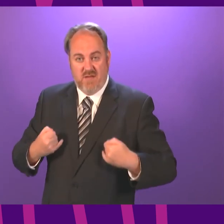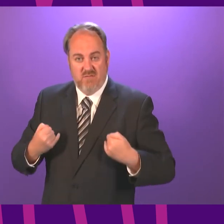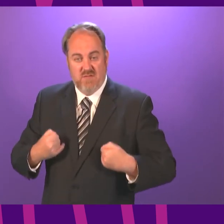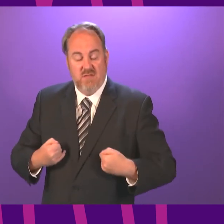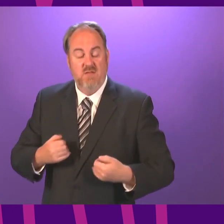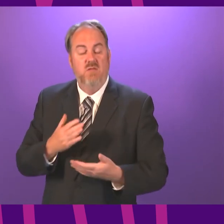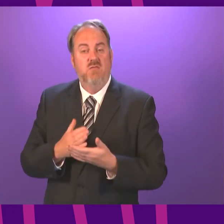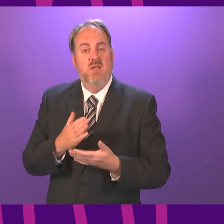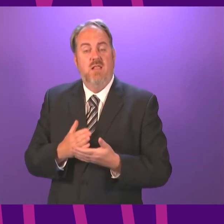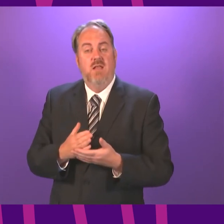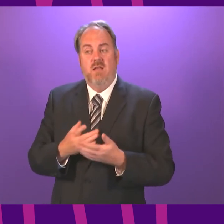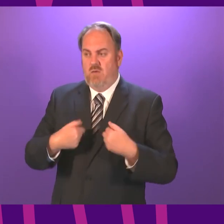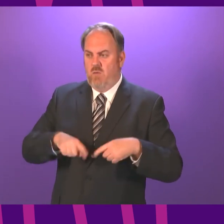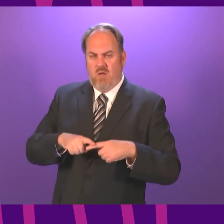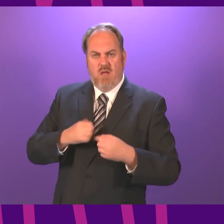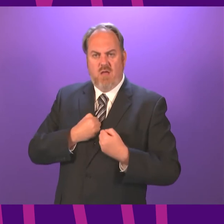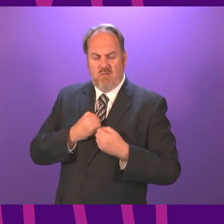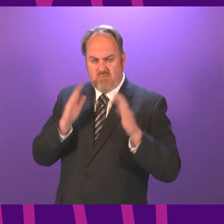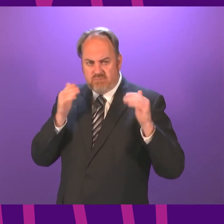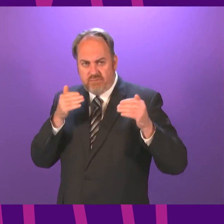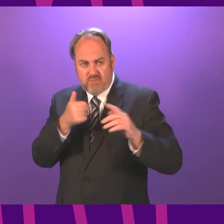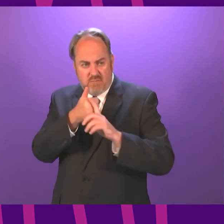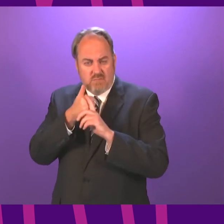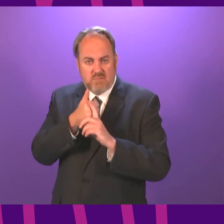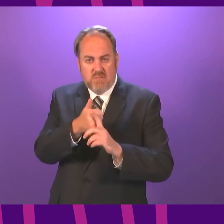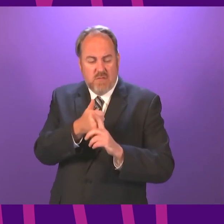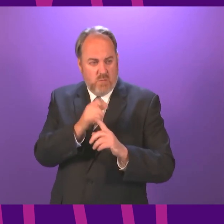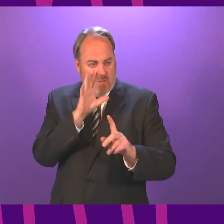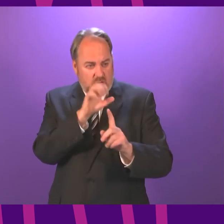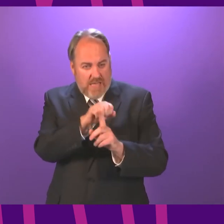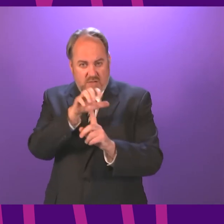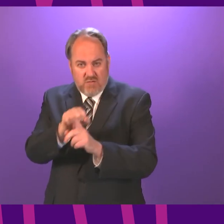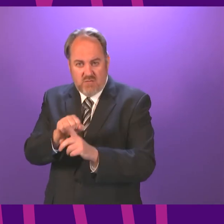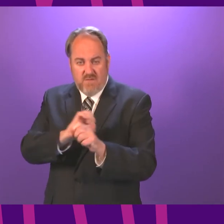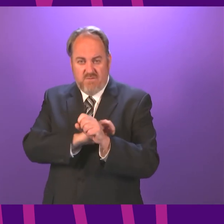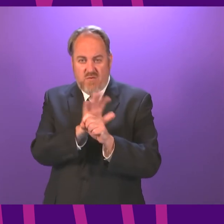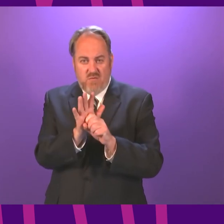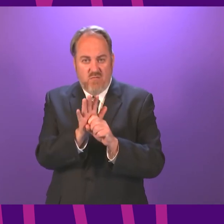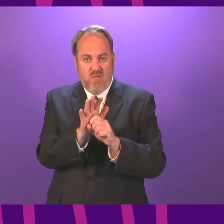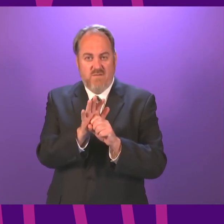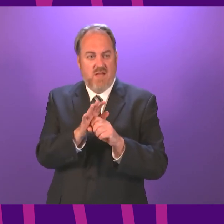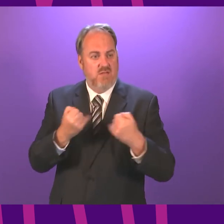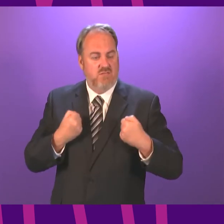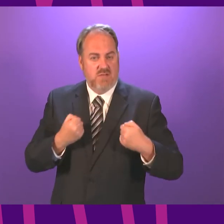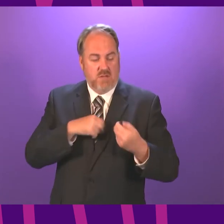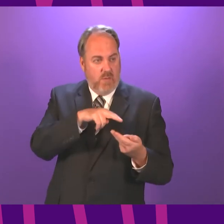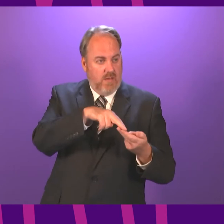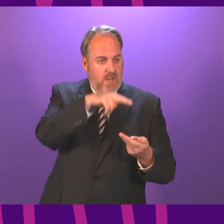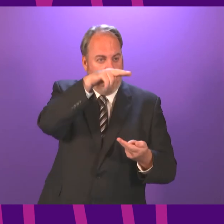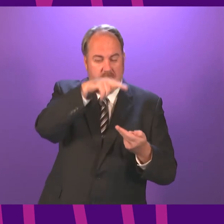focus on the as vaccination rates have increased on the relative balance between case numbers